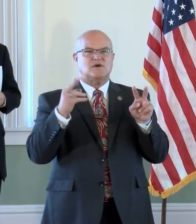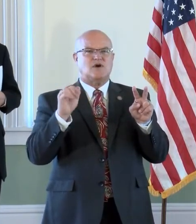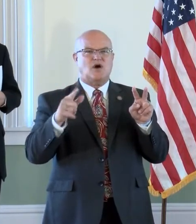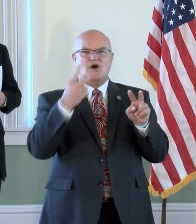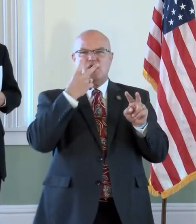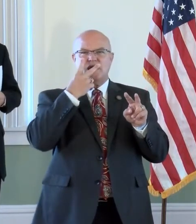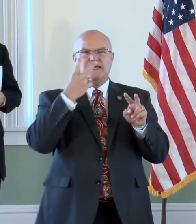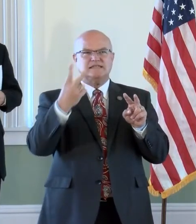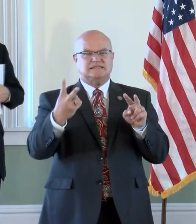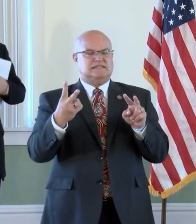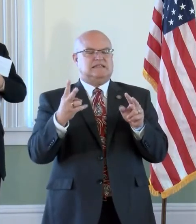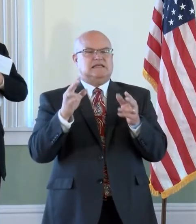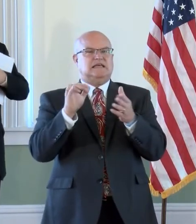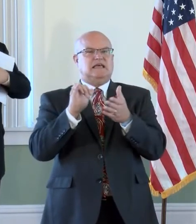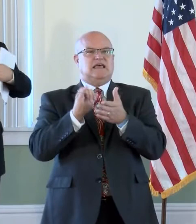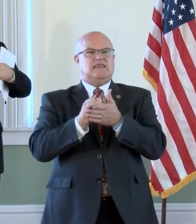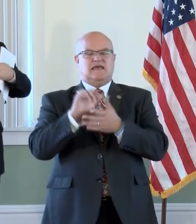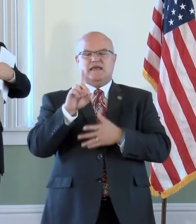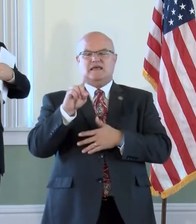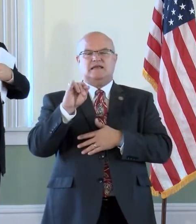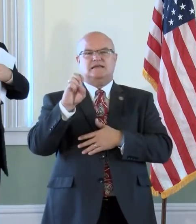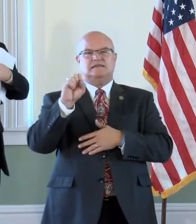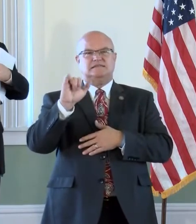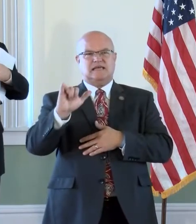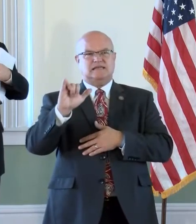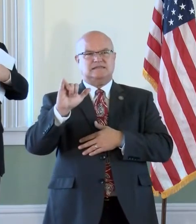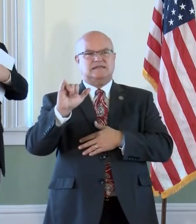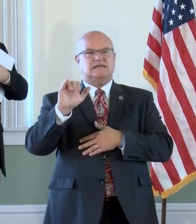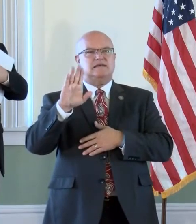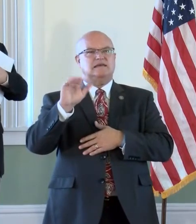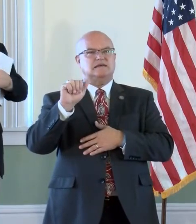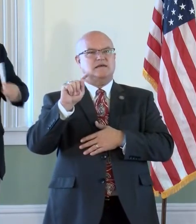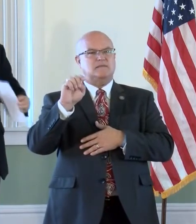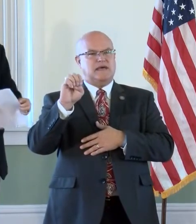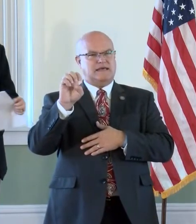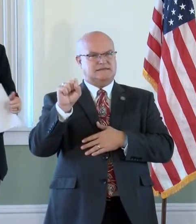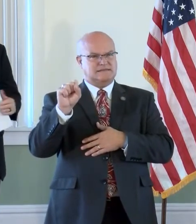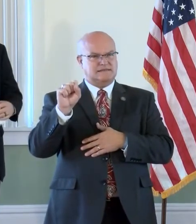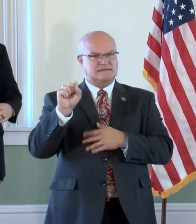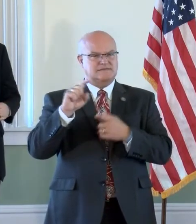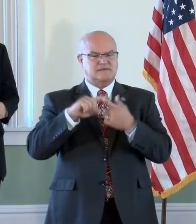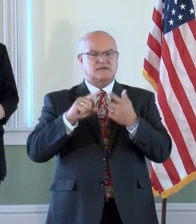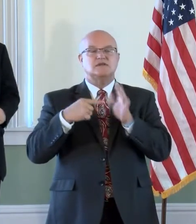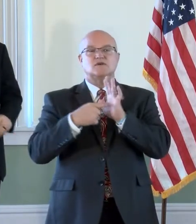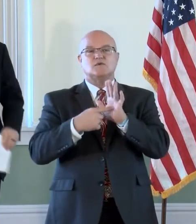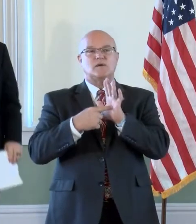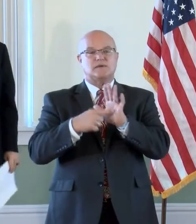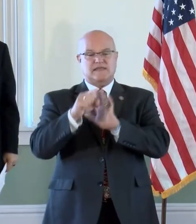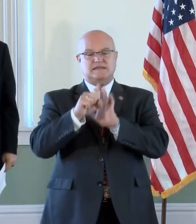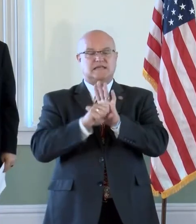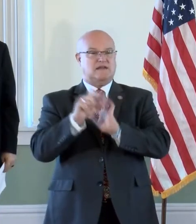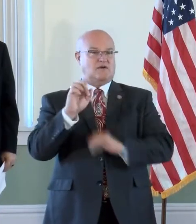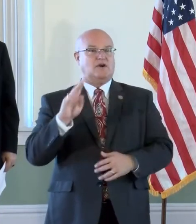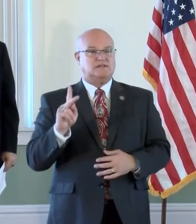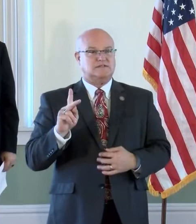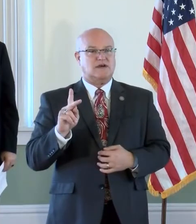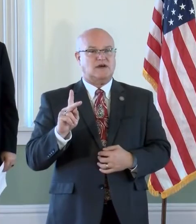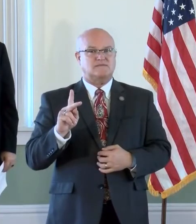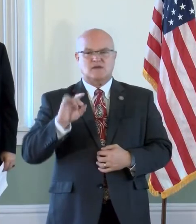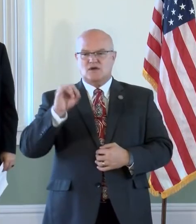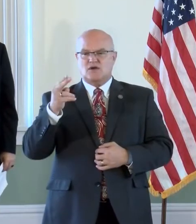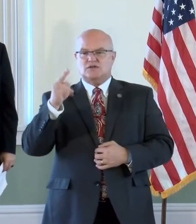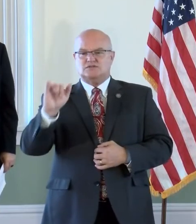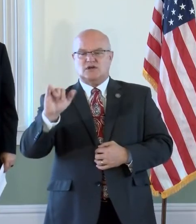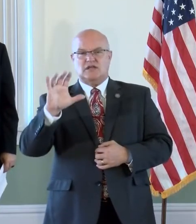statue of Daisy Gatson Bates representing the state of Arkansas or